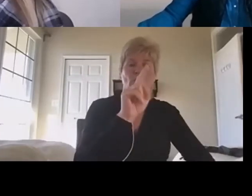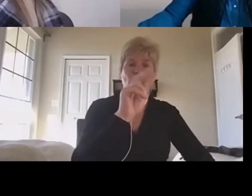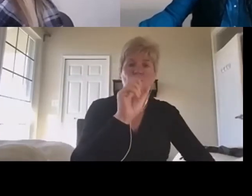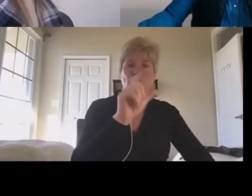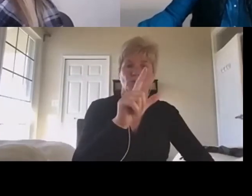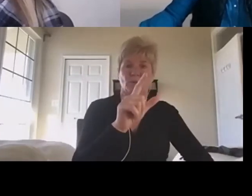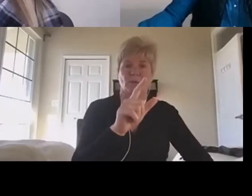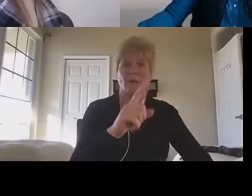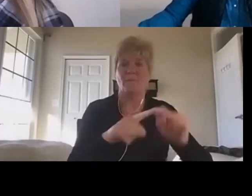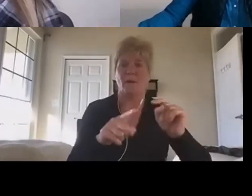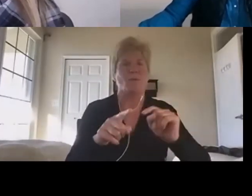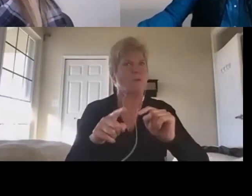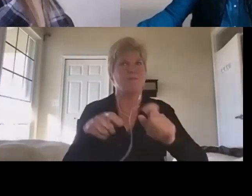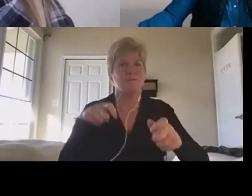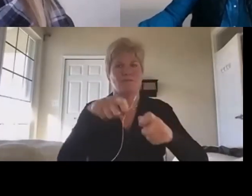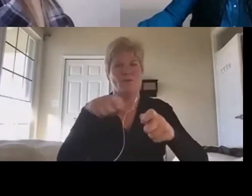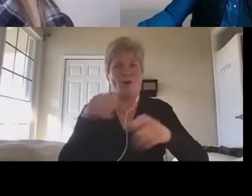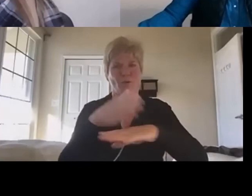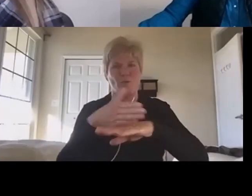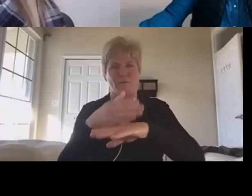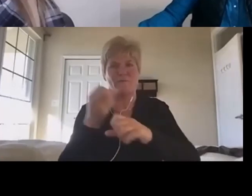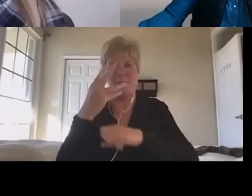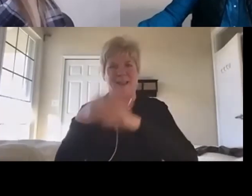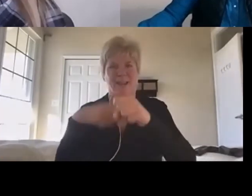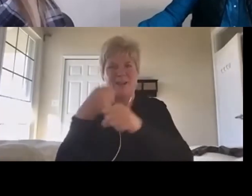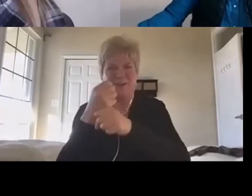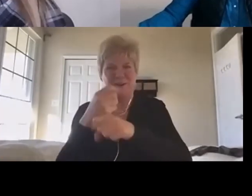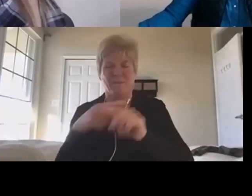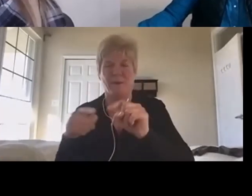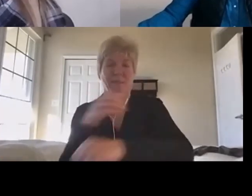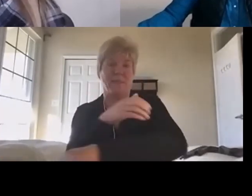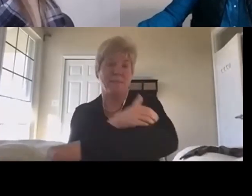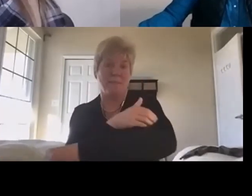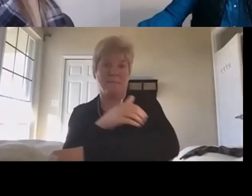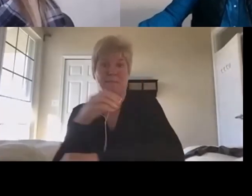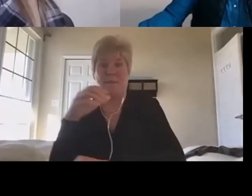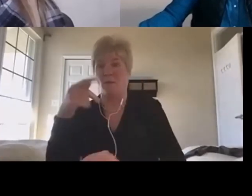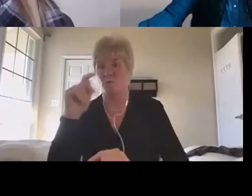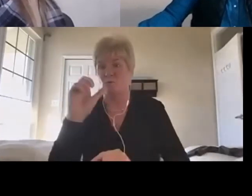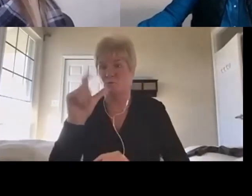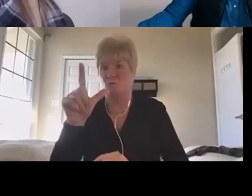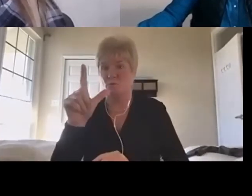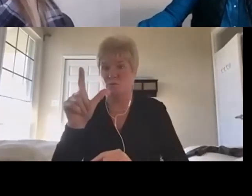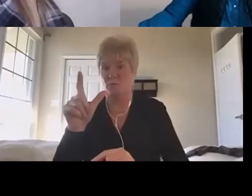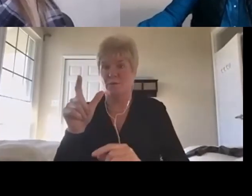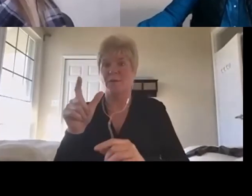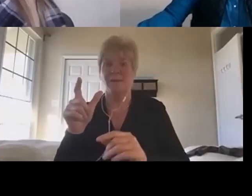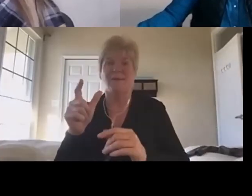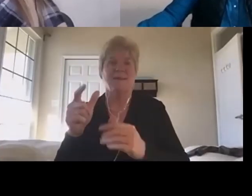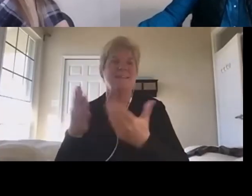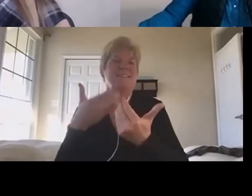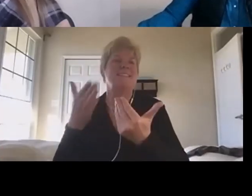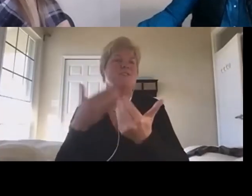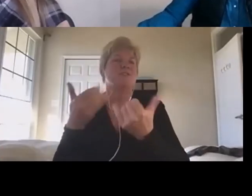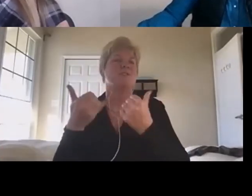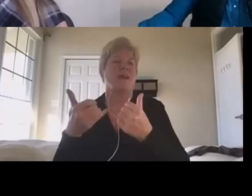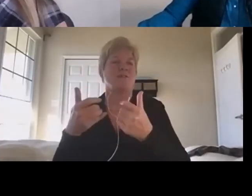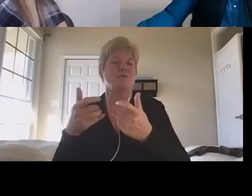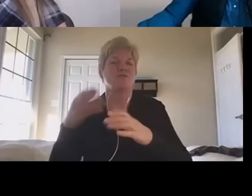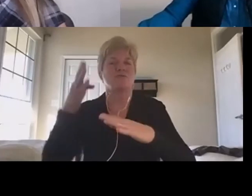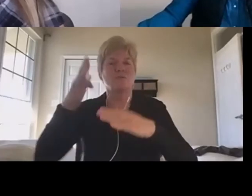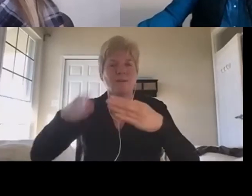for quite some time, but a power tool sort of makes it more efficient, effective, whatever